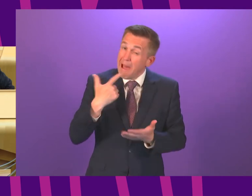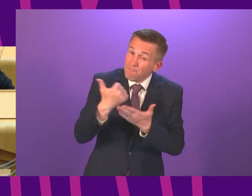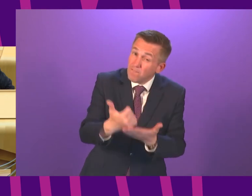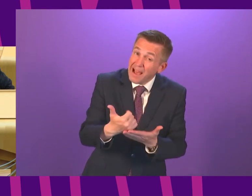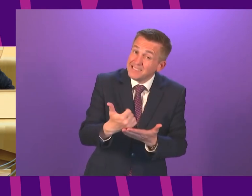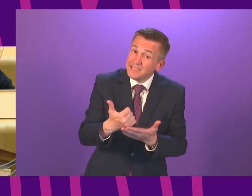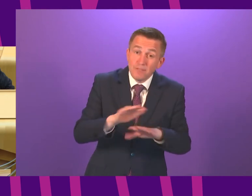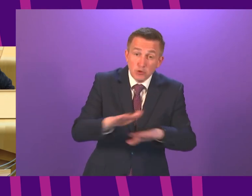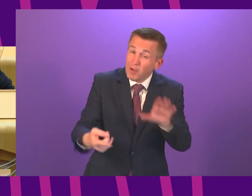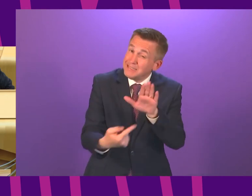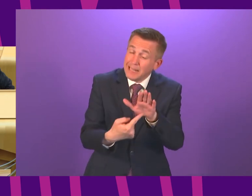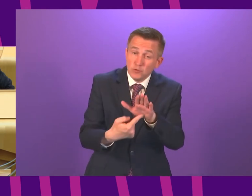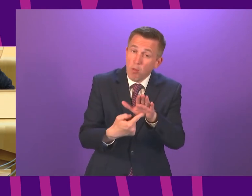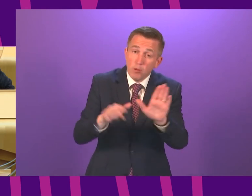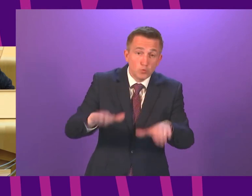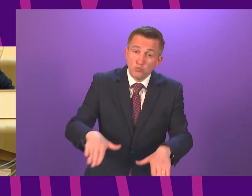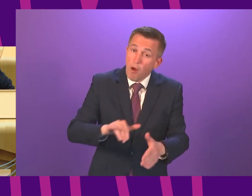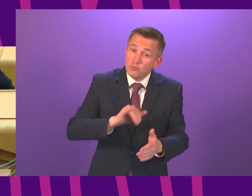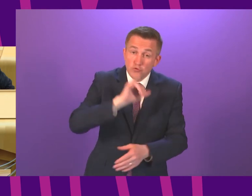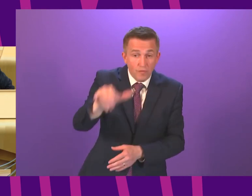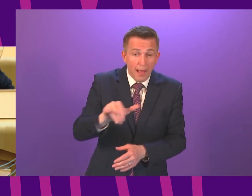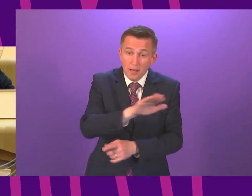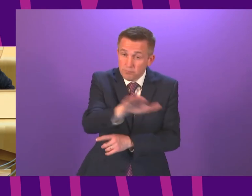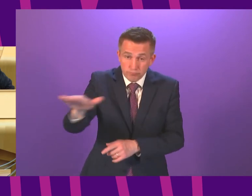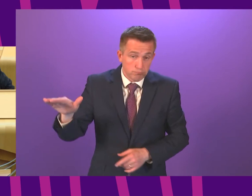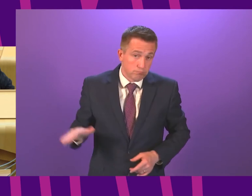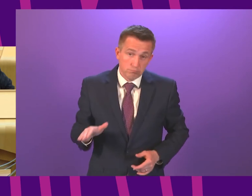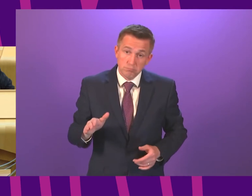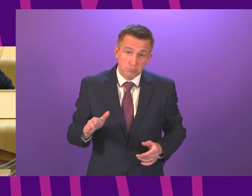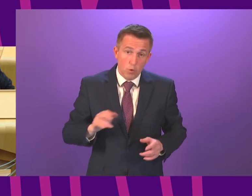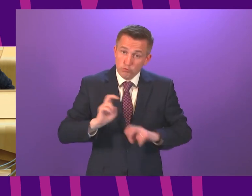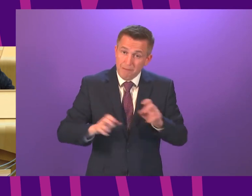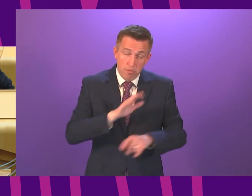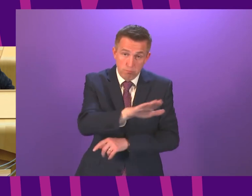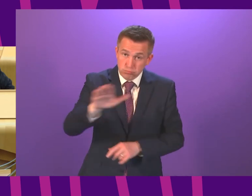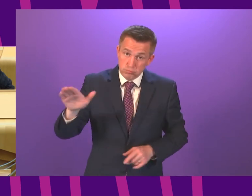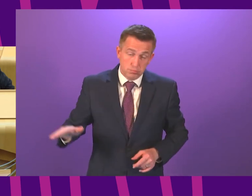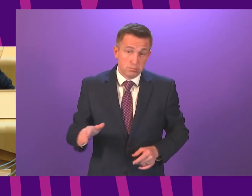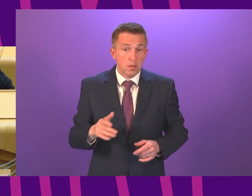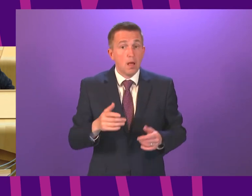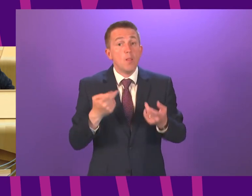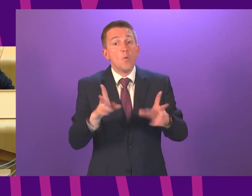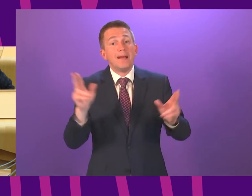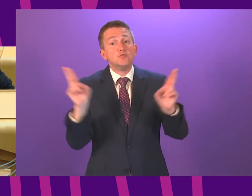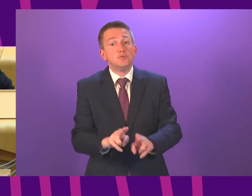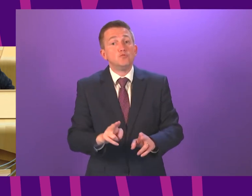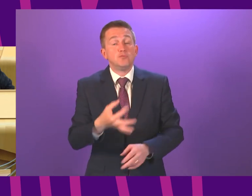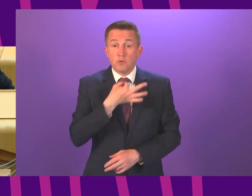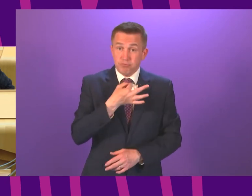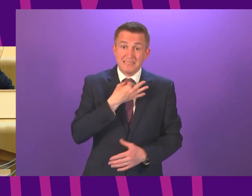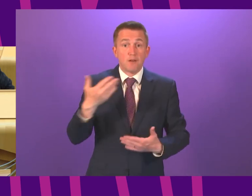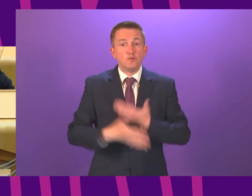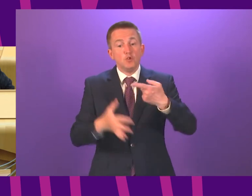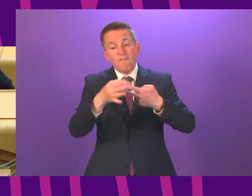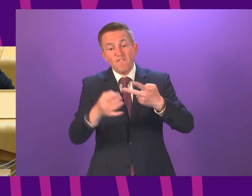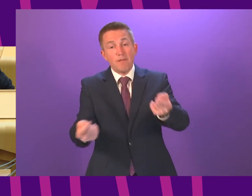is essential do not travel overseas right now because that is another important way that we can reduce the risk that new variants